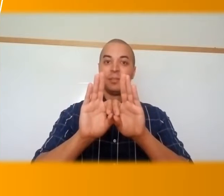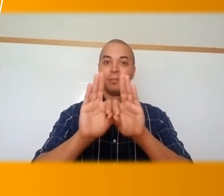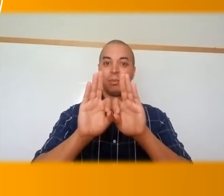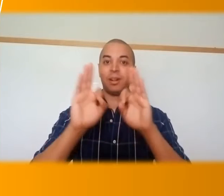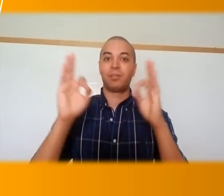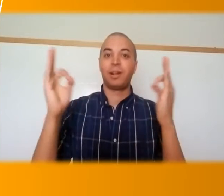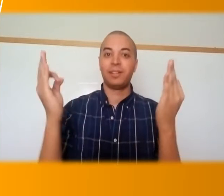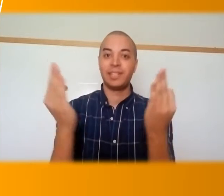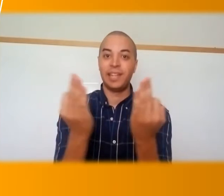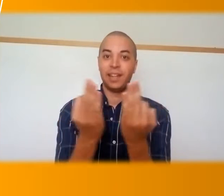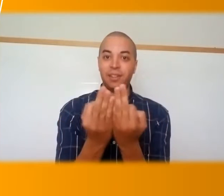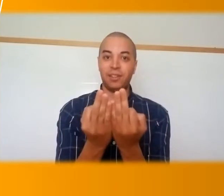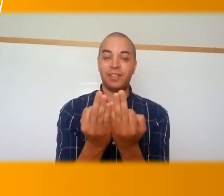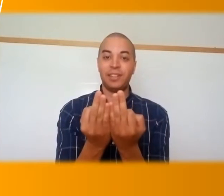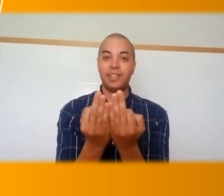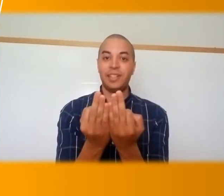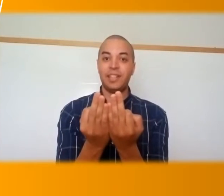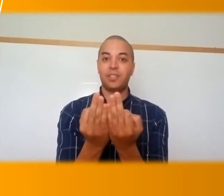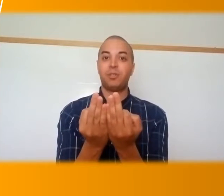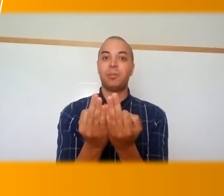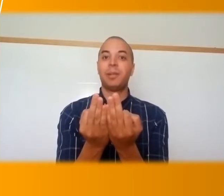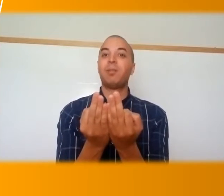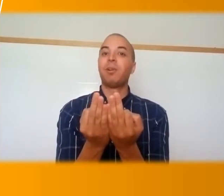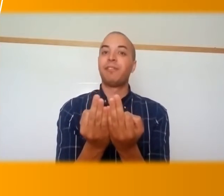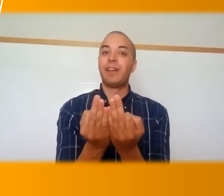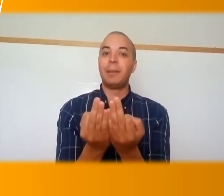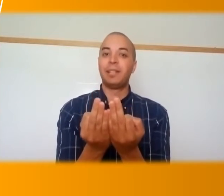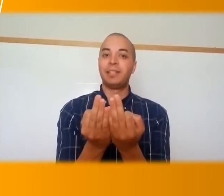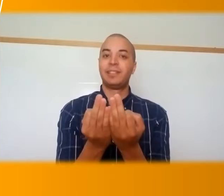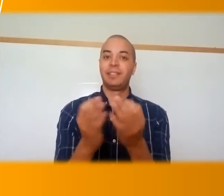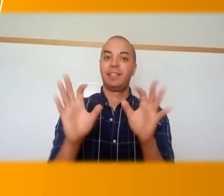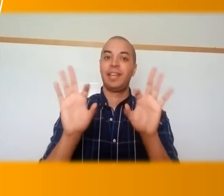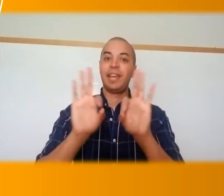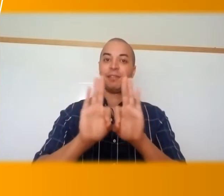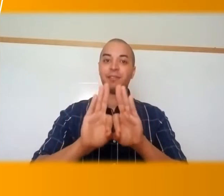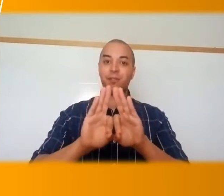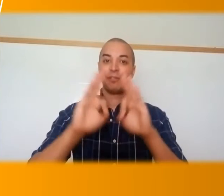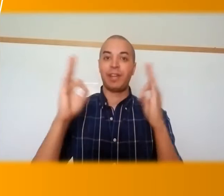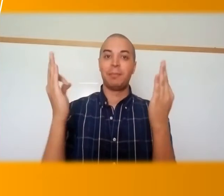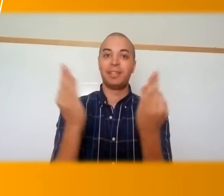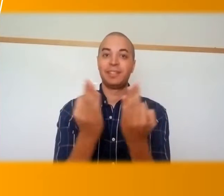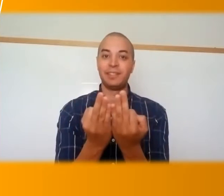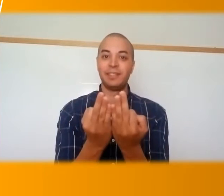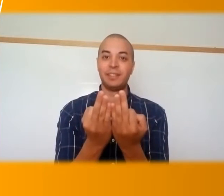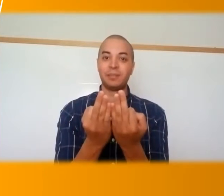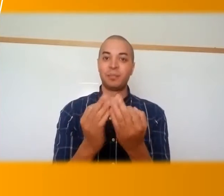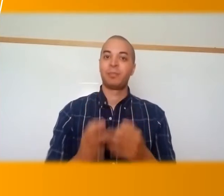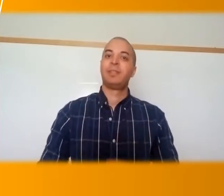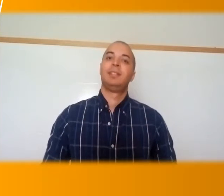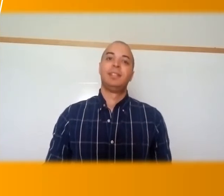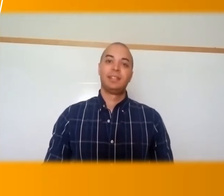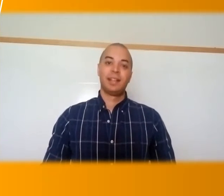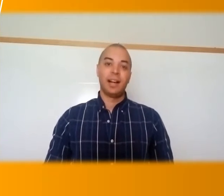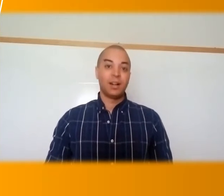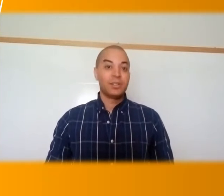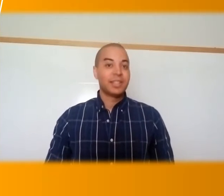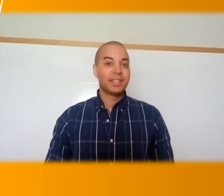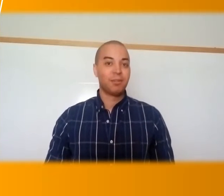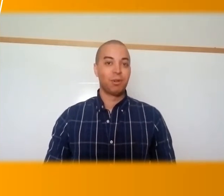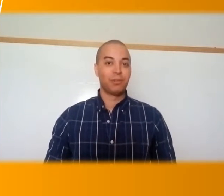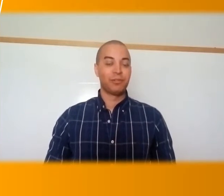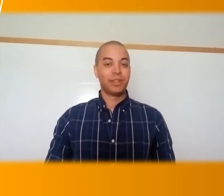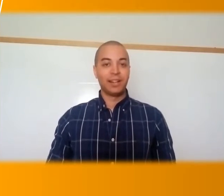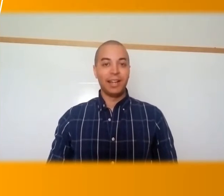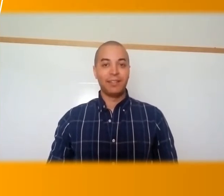brought around together is a grouping or a family. F for family. Our